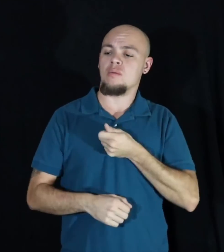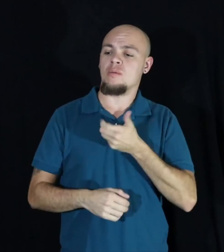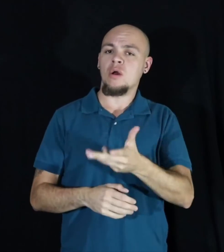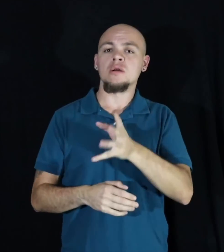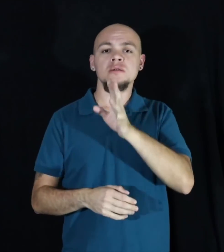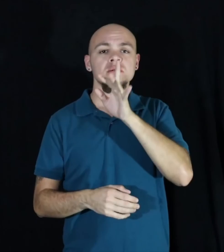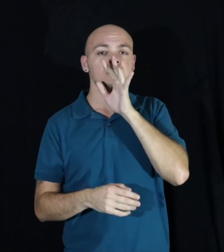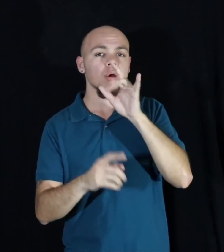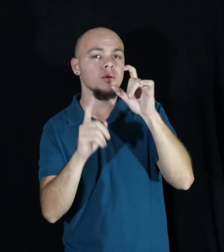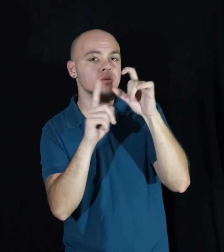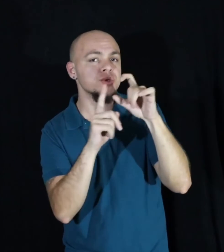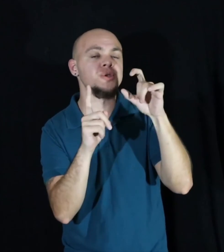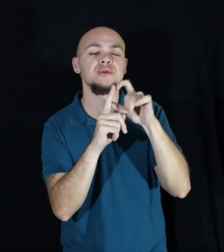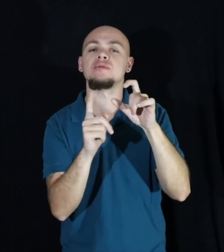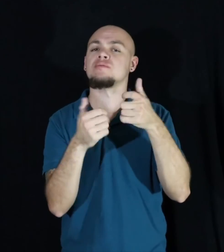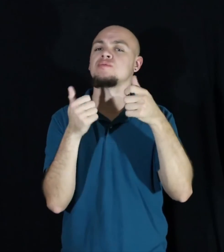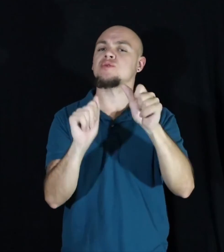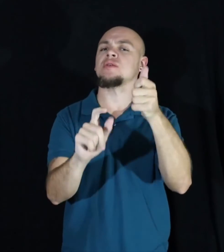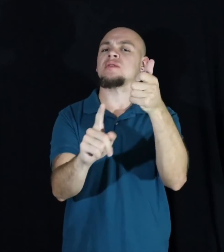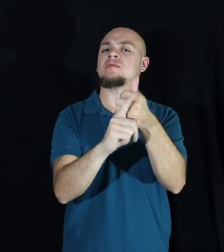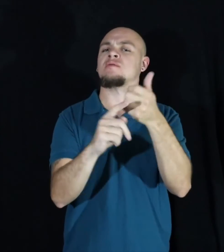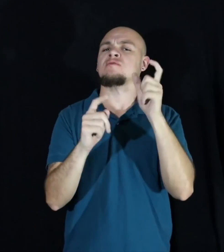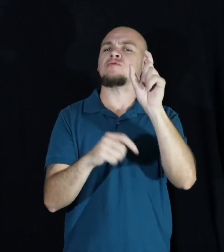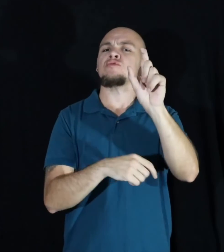spoken word, maybe try some on your own.